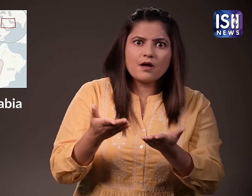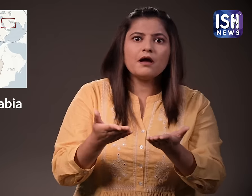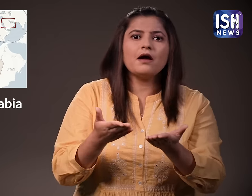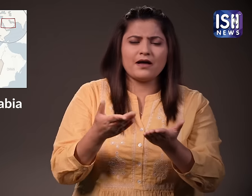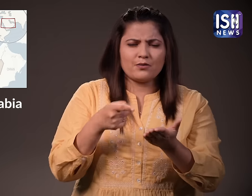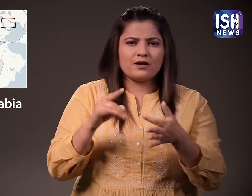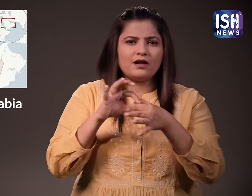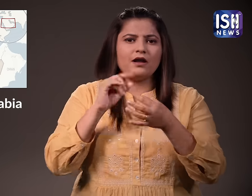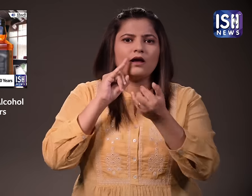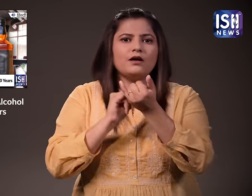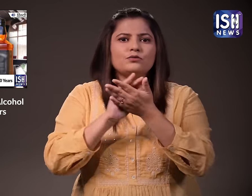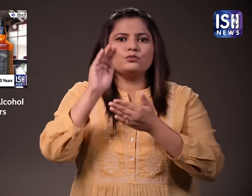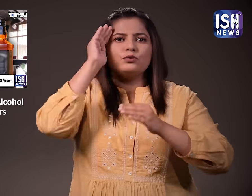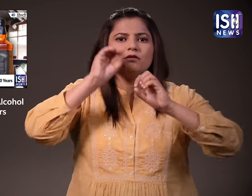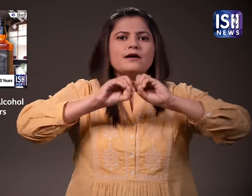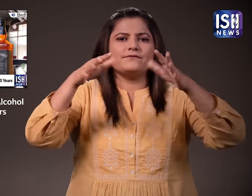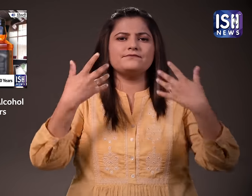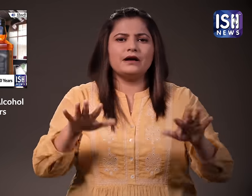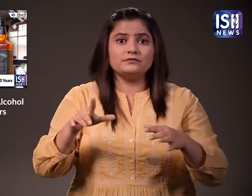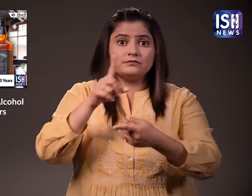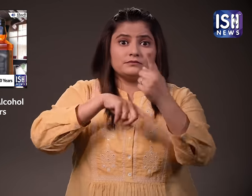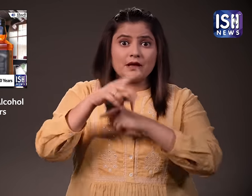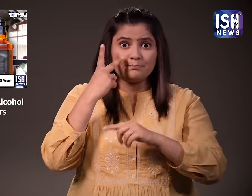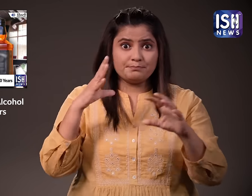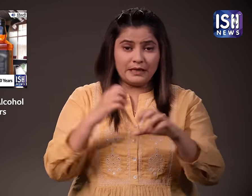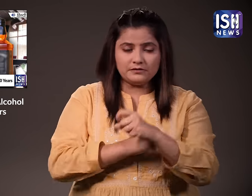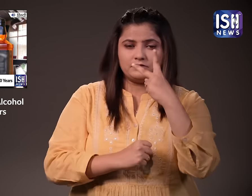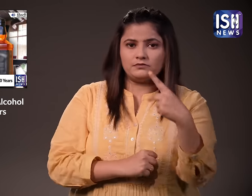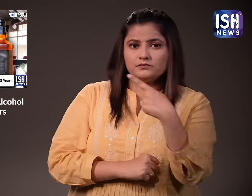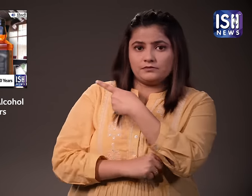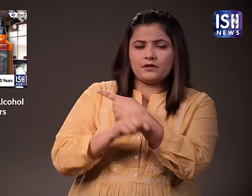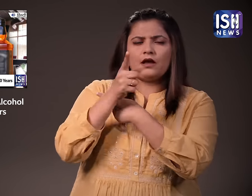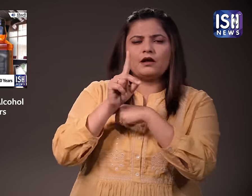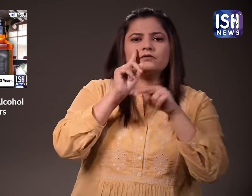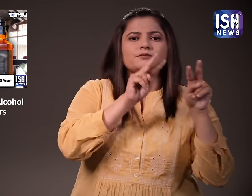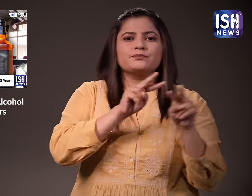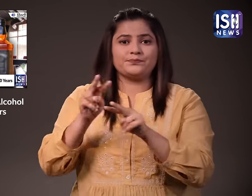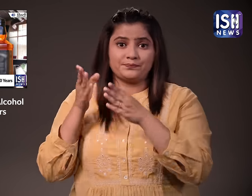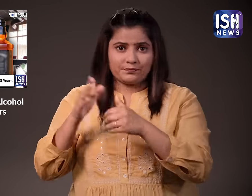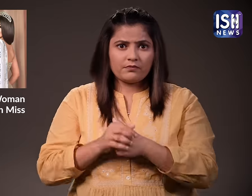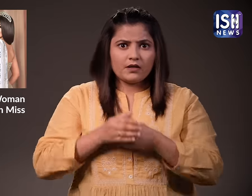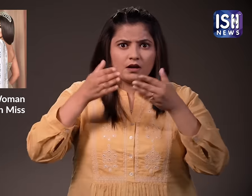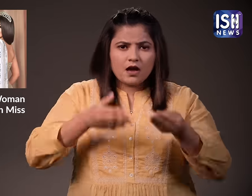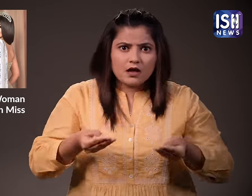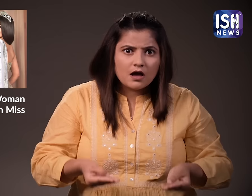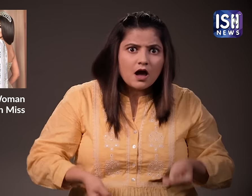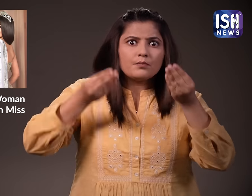ISH has released a video on it too. Click on the link to watch. Here's yet another